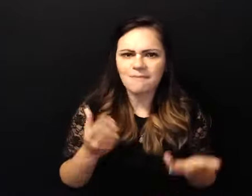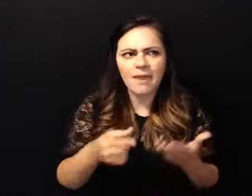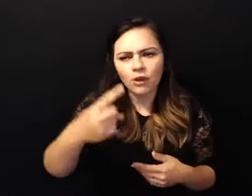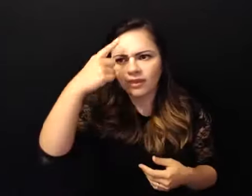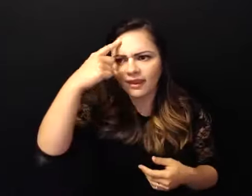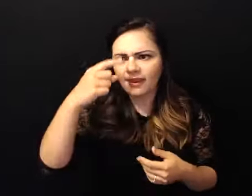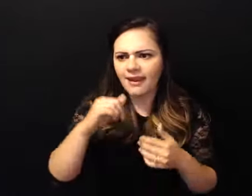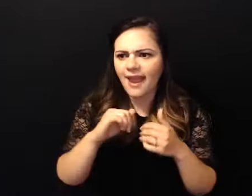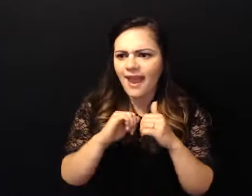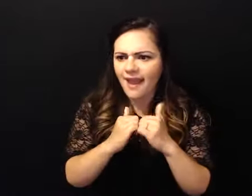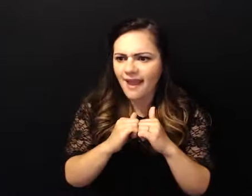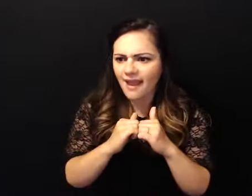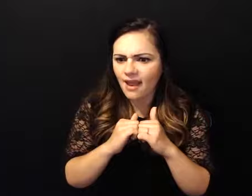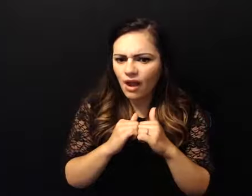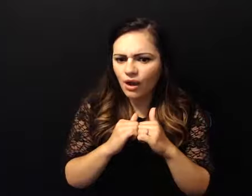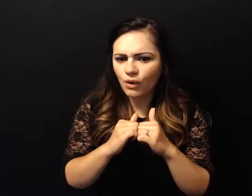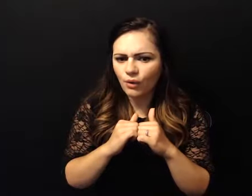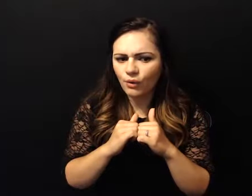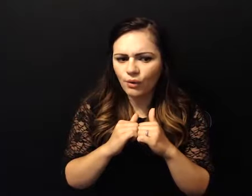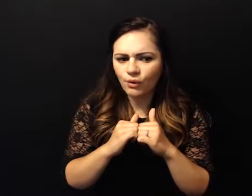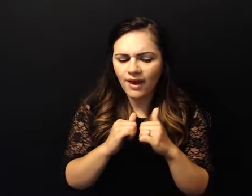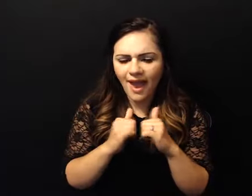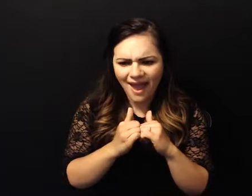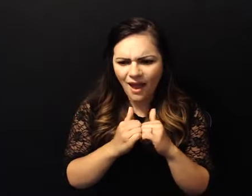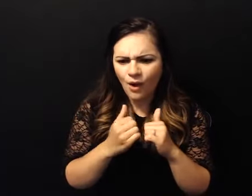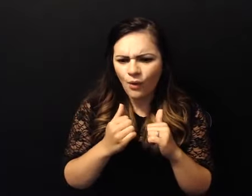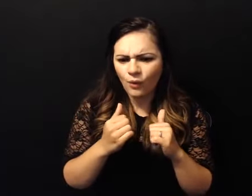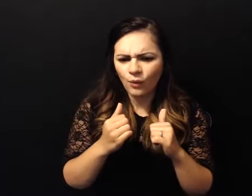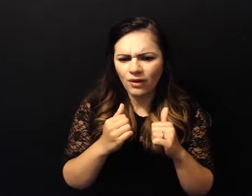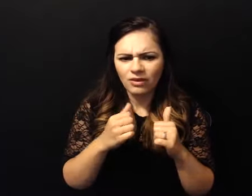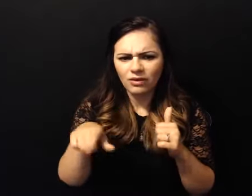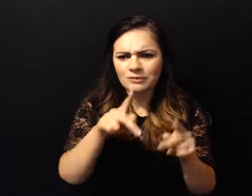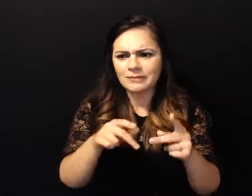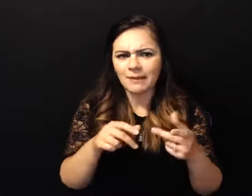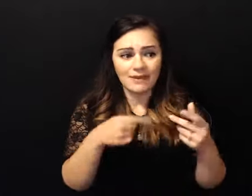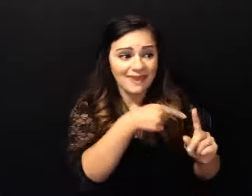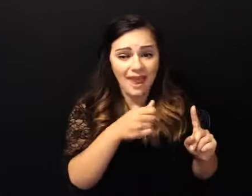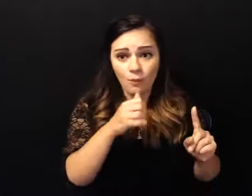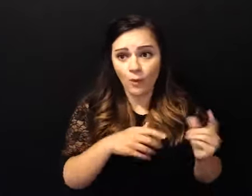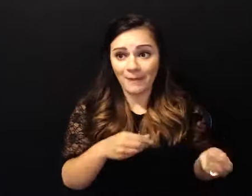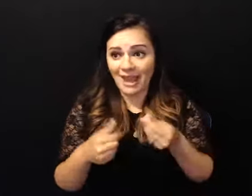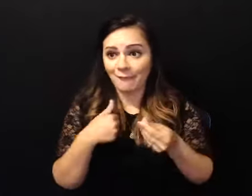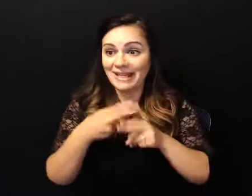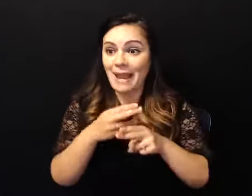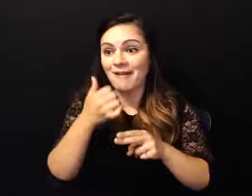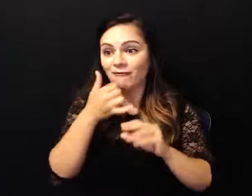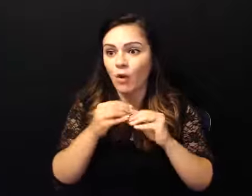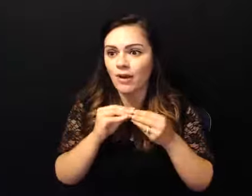a name and a phone number to somebody save somebody's life but those women were saving my life and